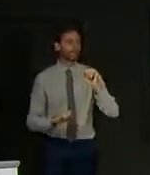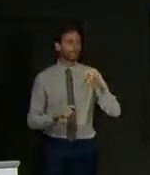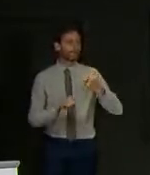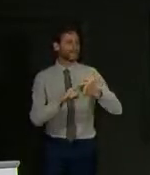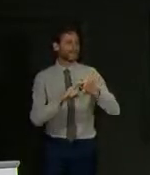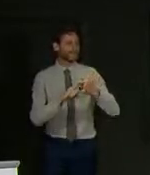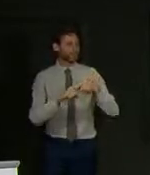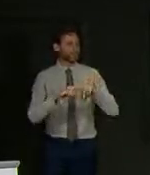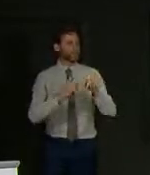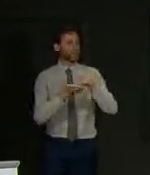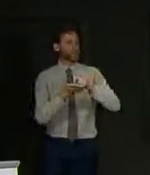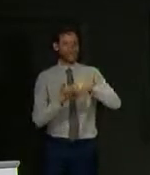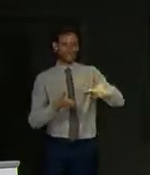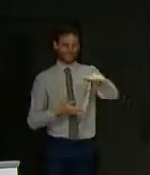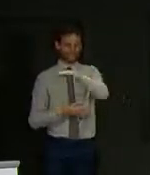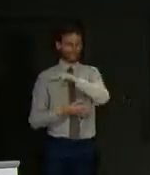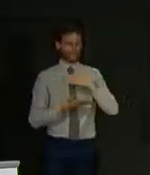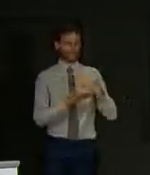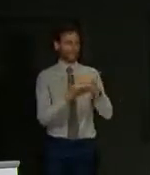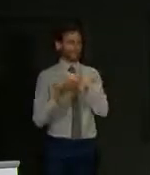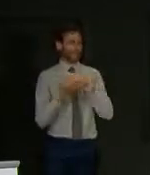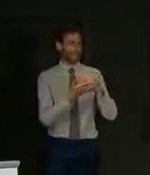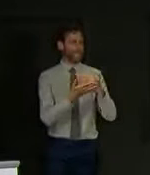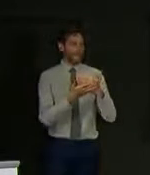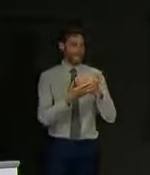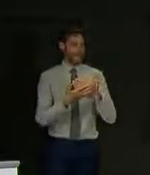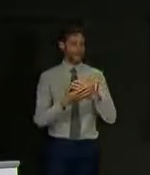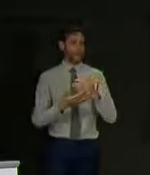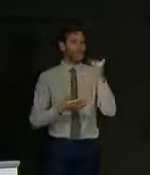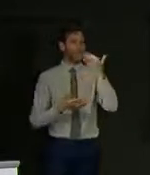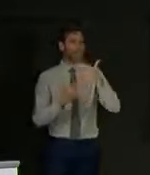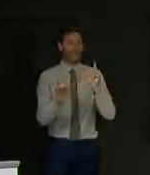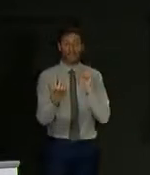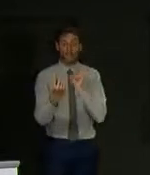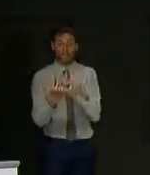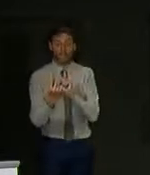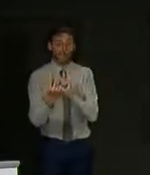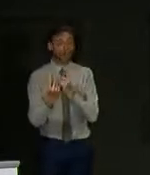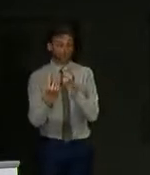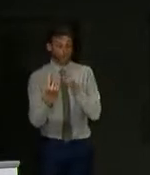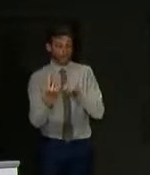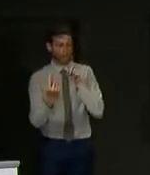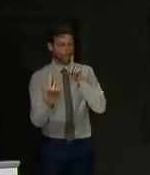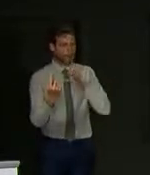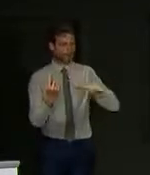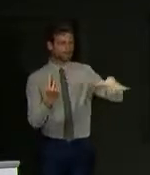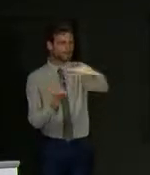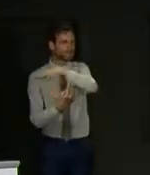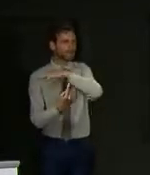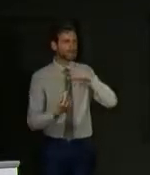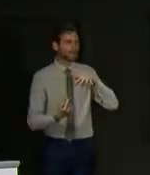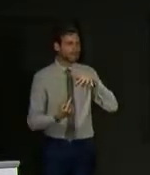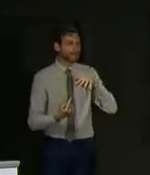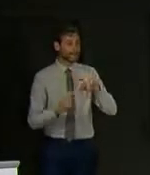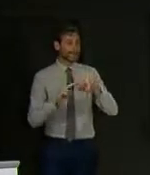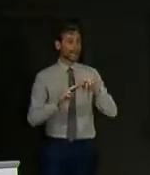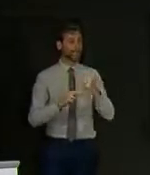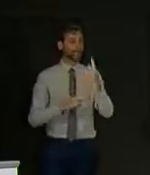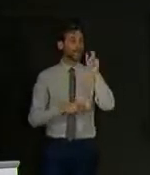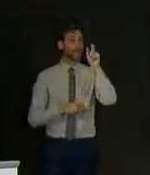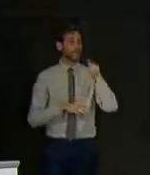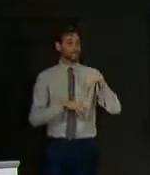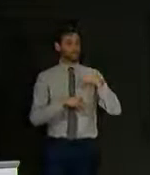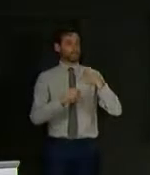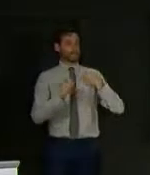that if someone in an office was to test positive for the virus, would all of their colleagues then be asked to also self-isolate for